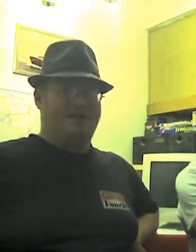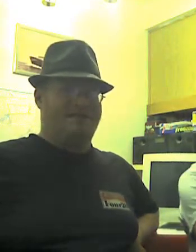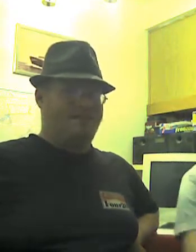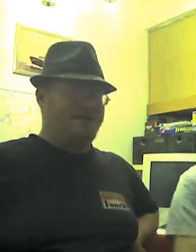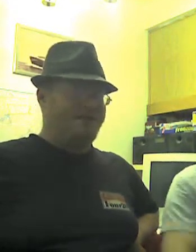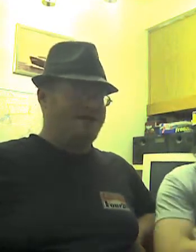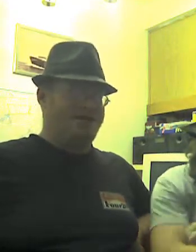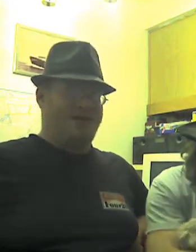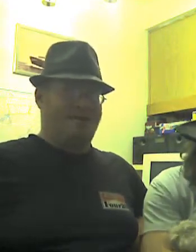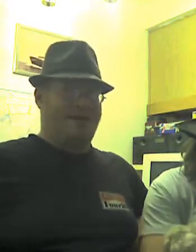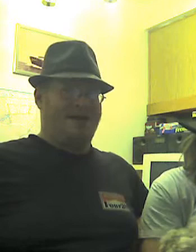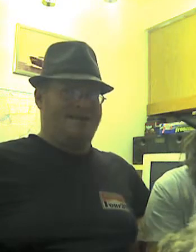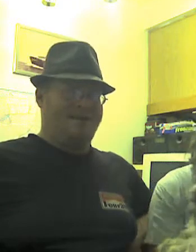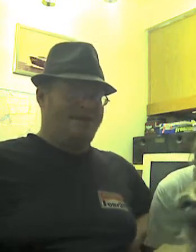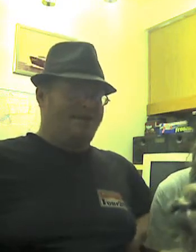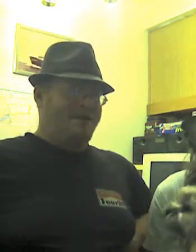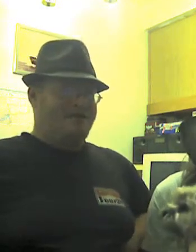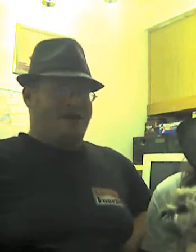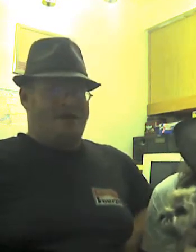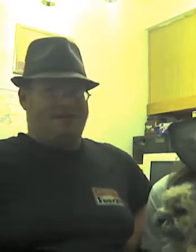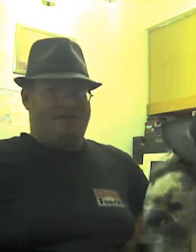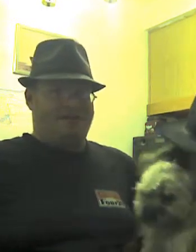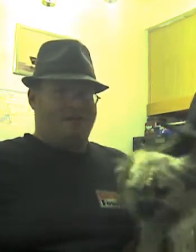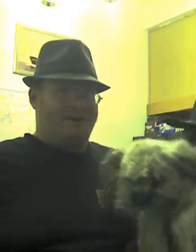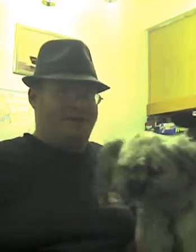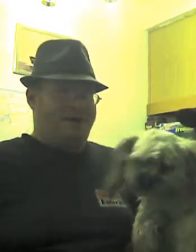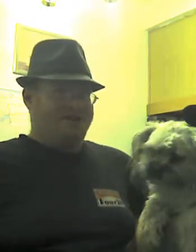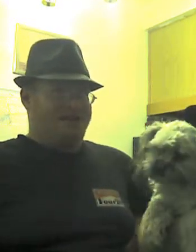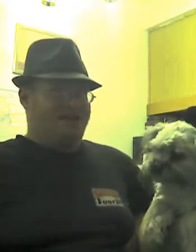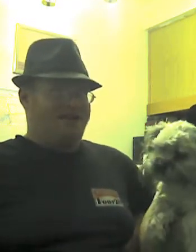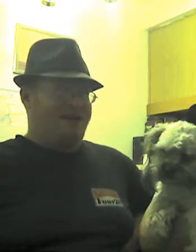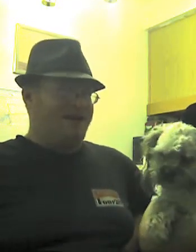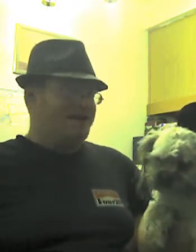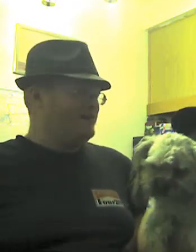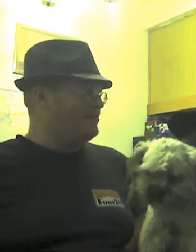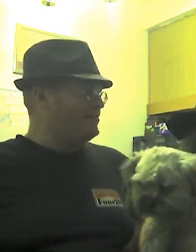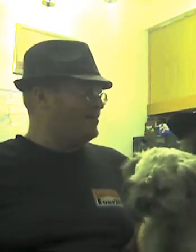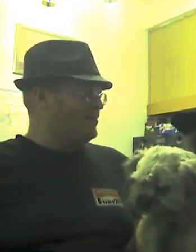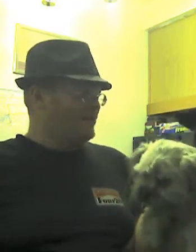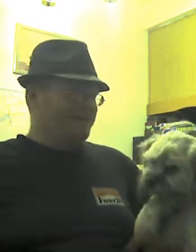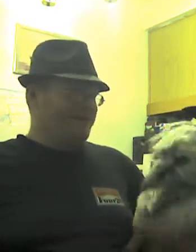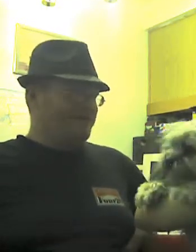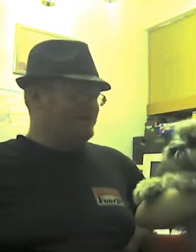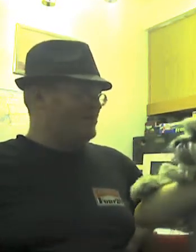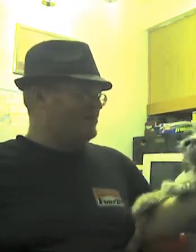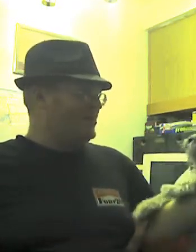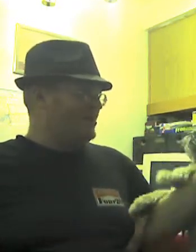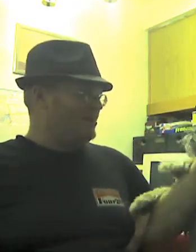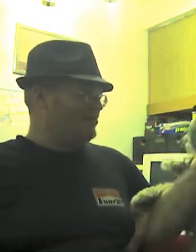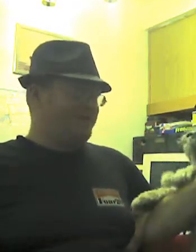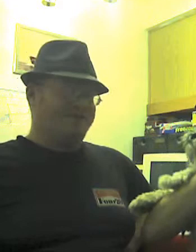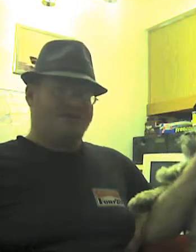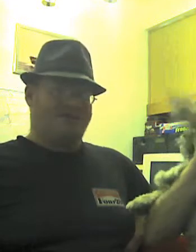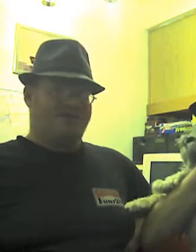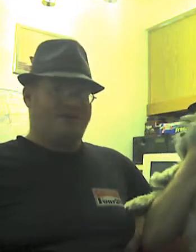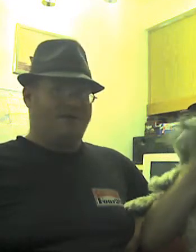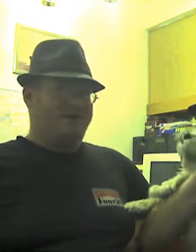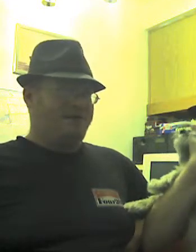likes them, then she can buy them. So, she's ordered a bunch online. Nineteen books. Yes. And so, she's going to learn